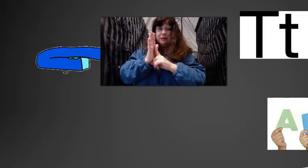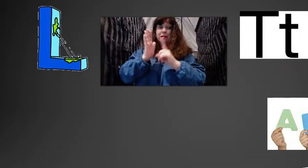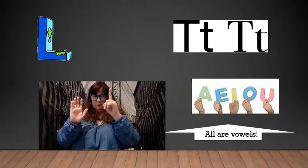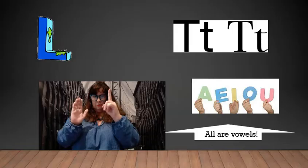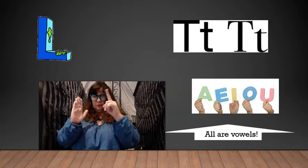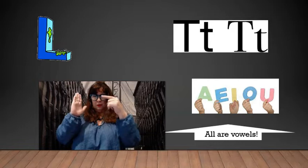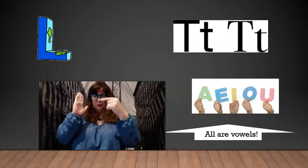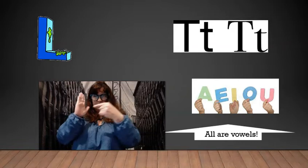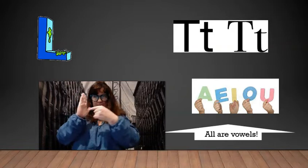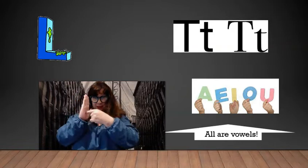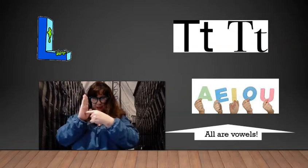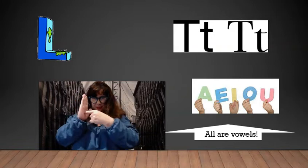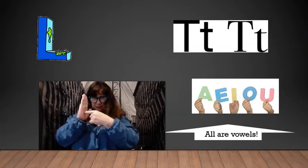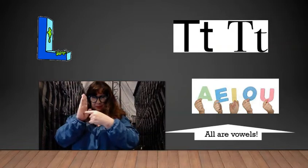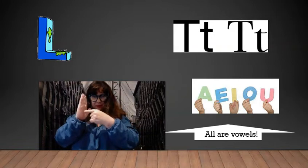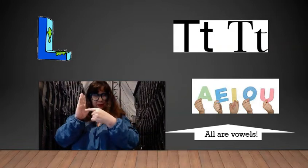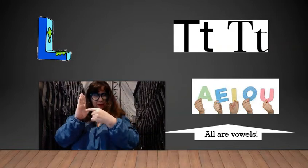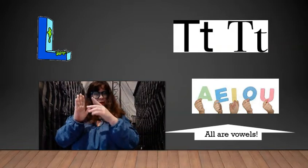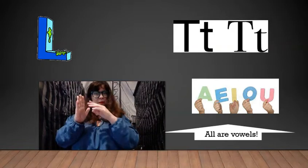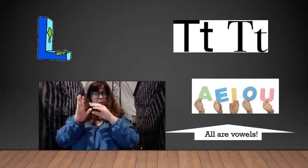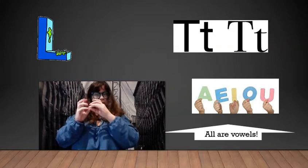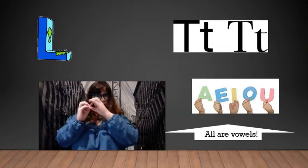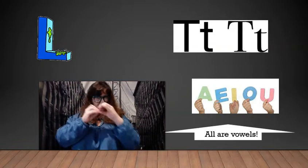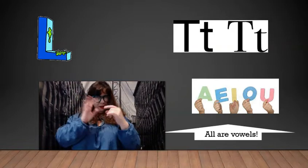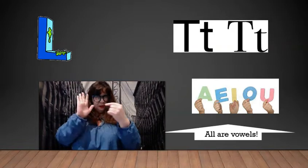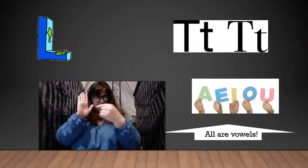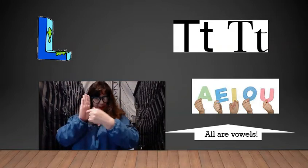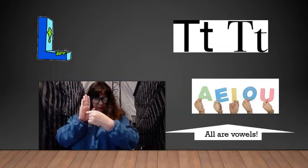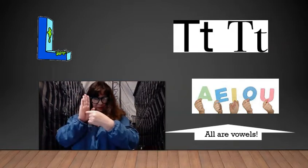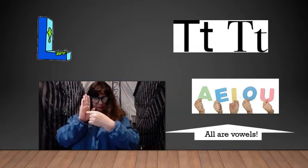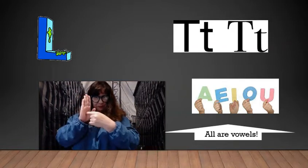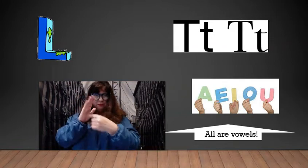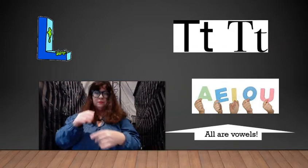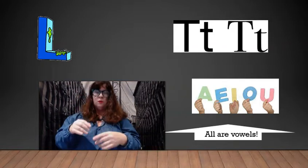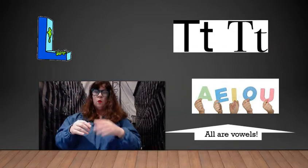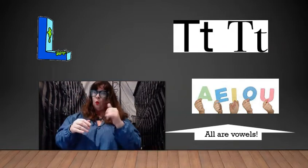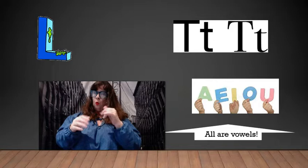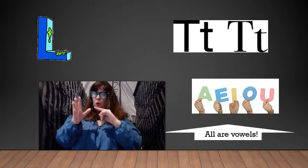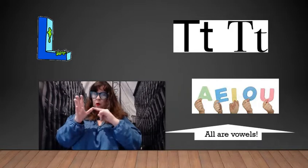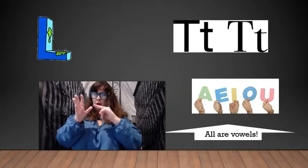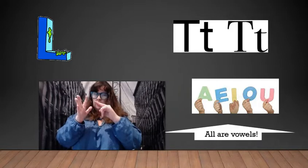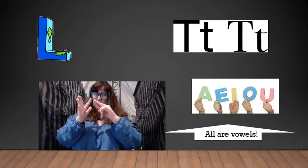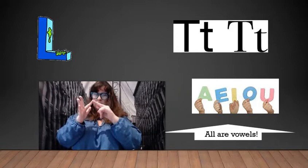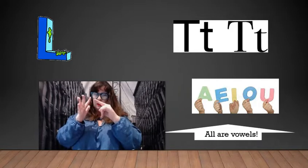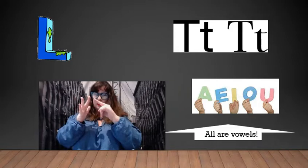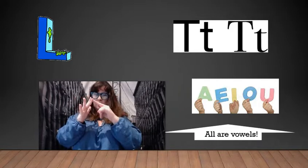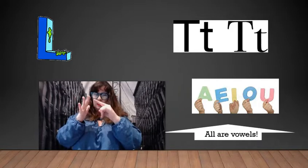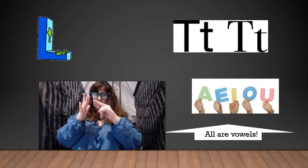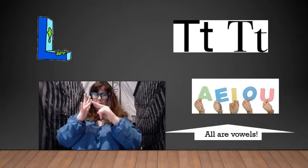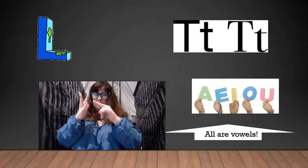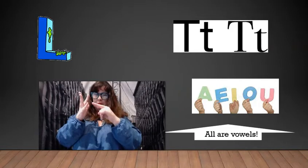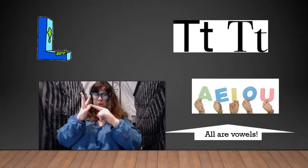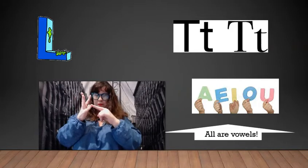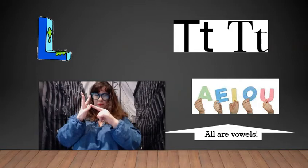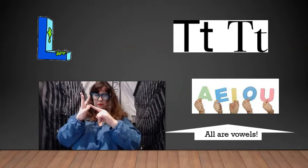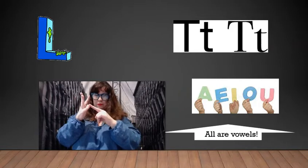L, T, that's the alphabet T, or A,